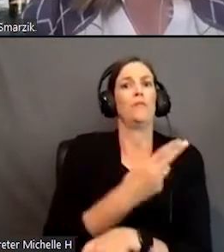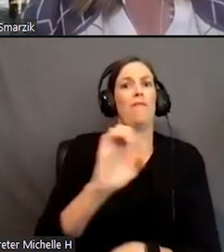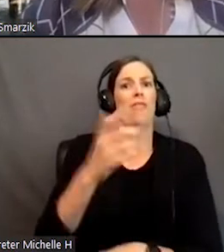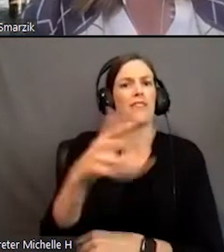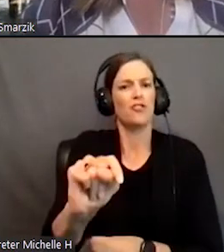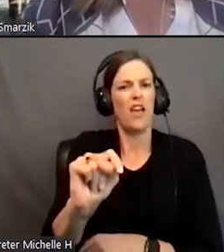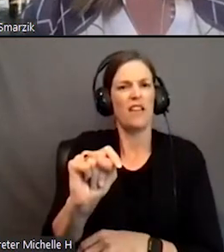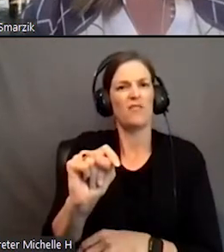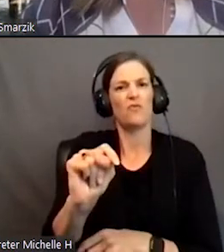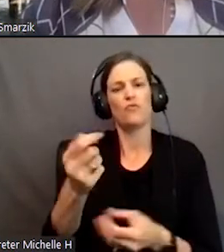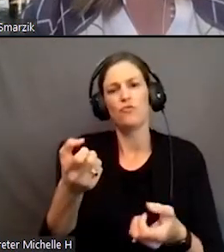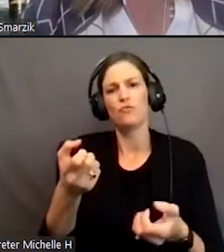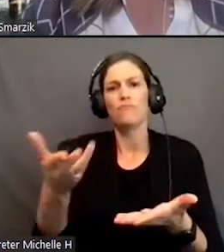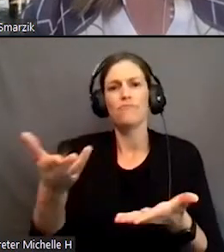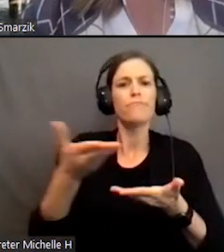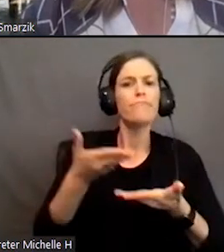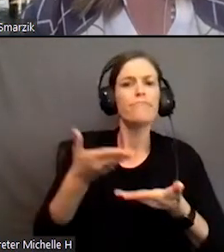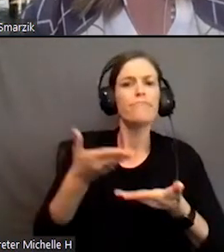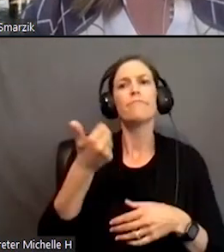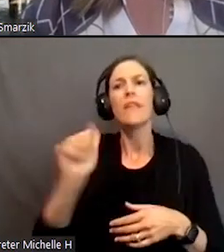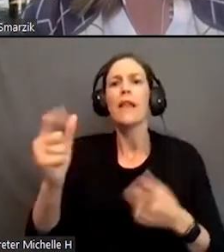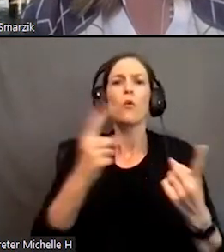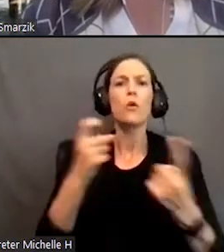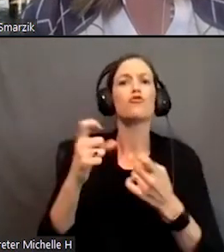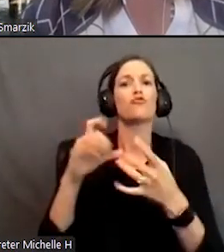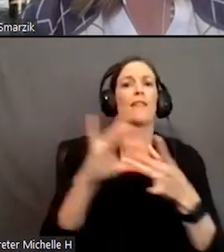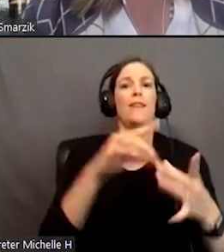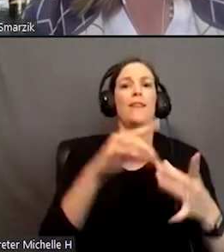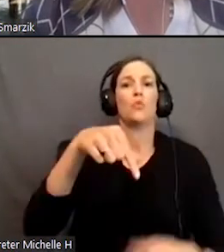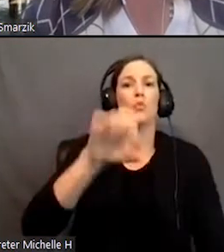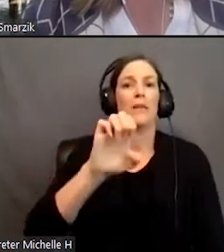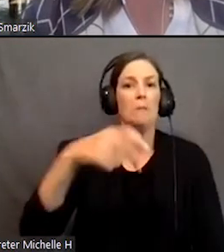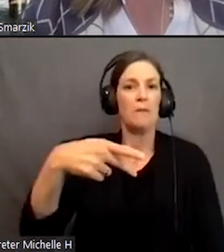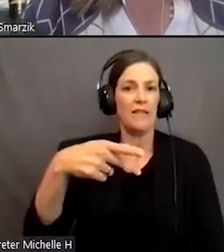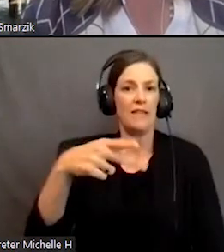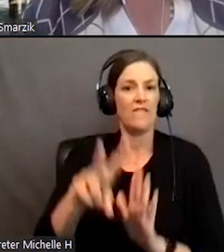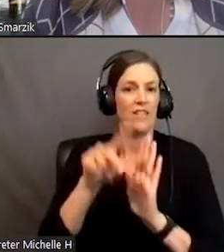us with any questions that you may have regarding the QEP videos that play.